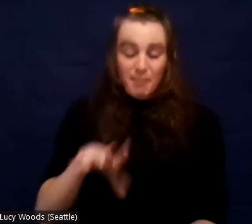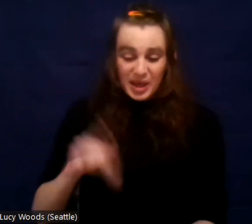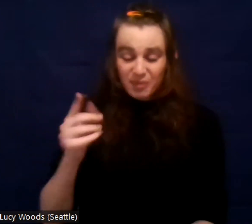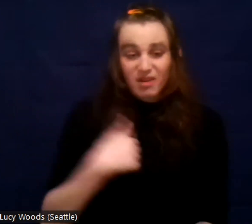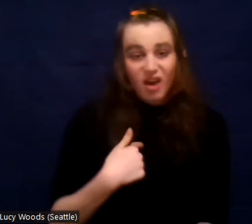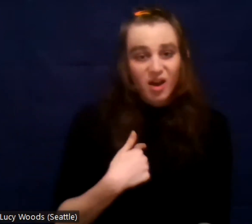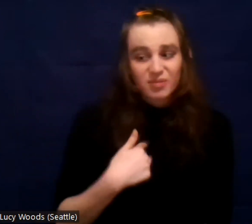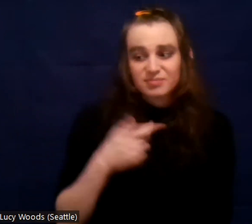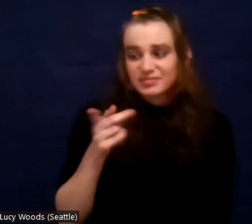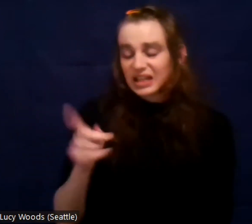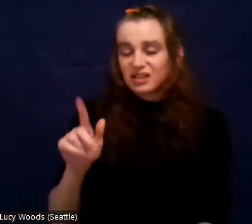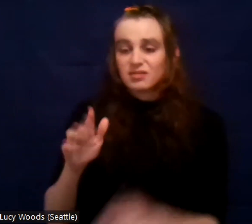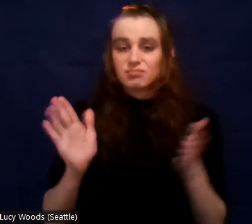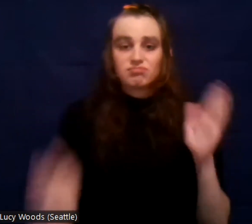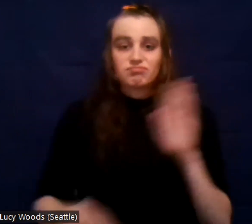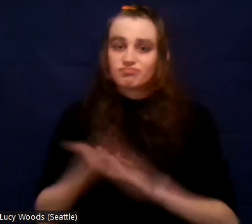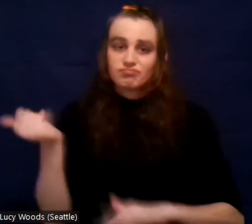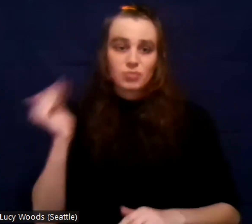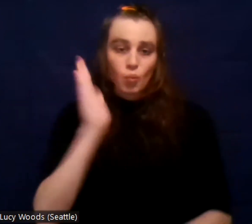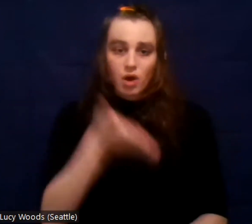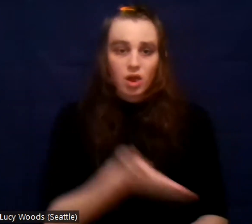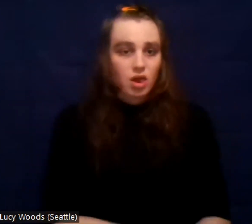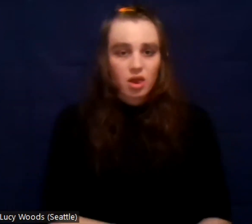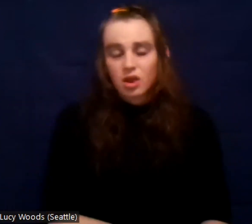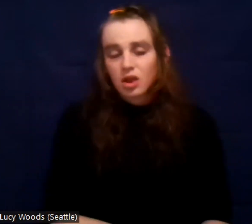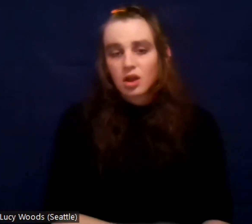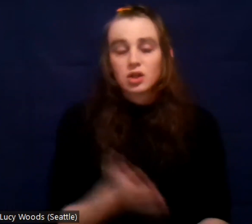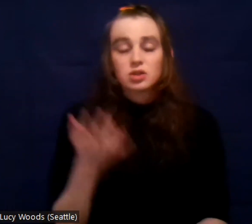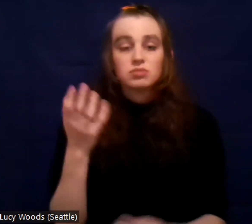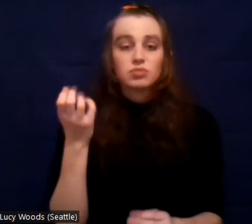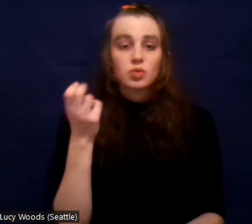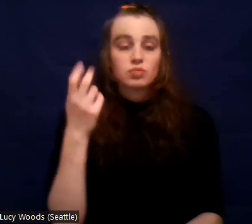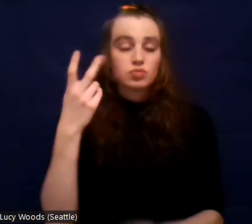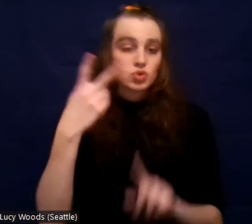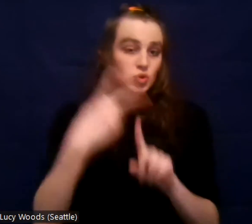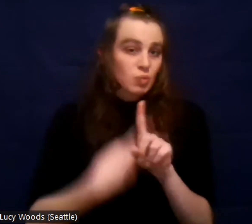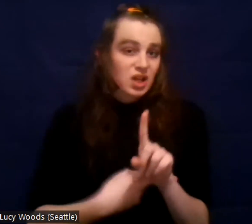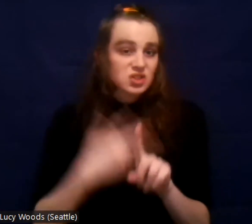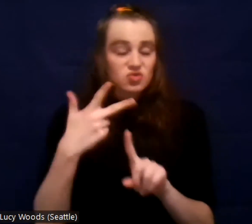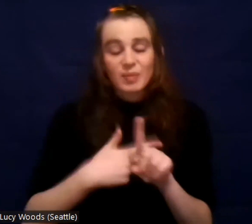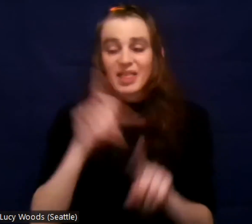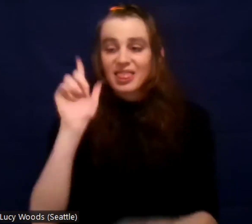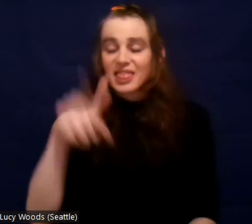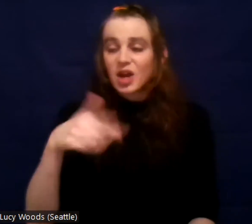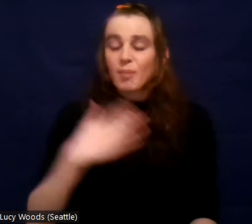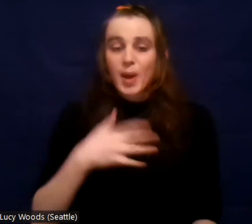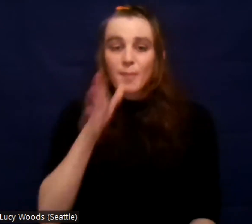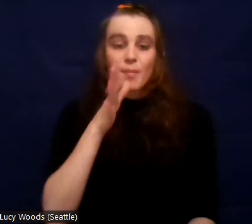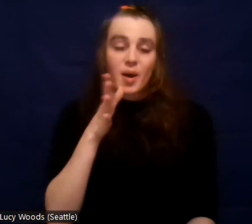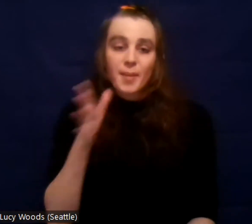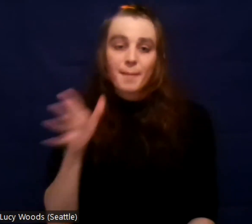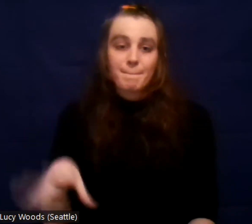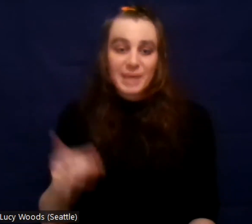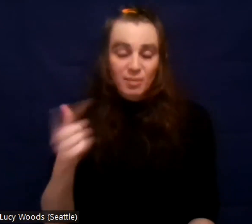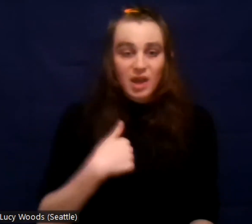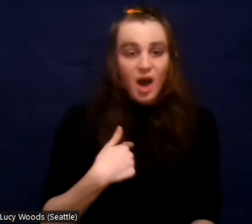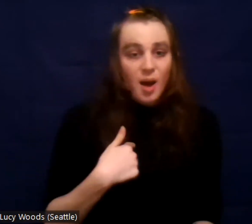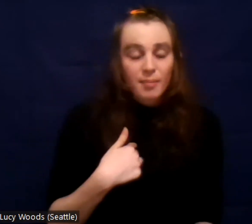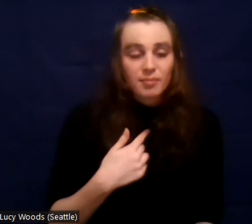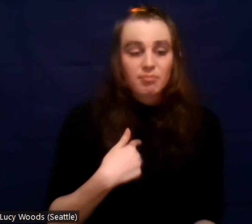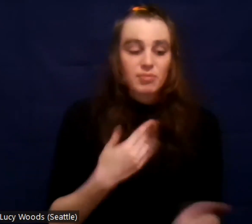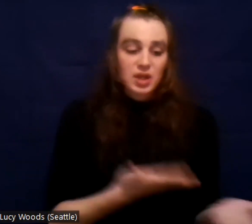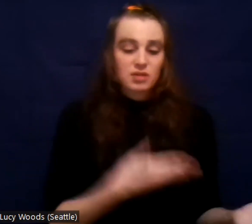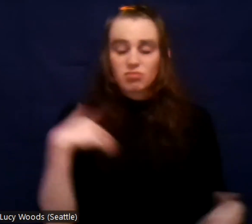months, she just decided to come get me and he lived up to his word. When, when I got back home, he packed up his stuff